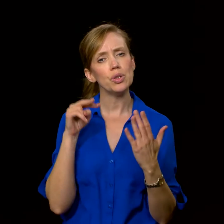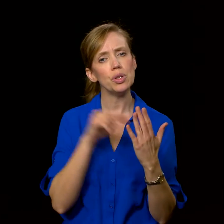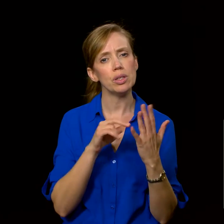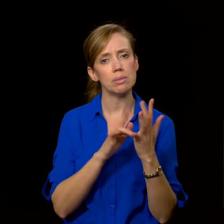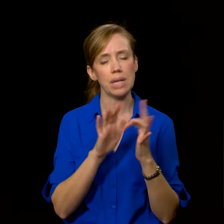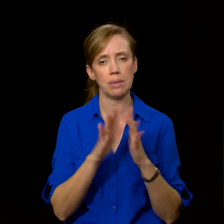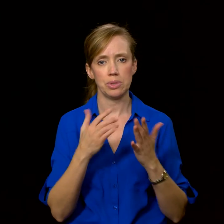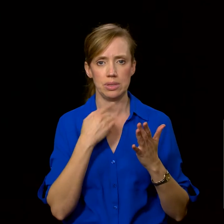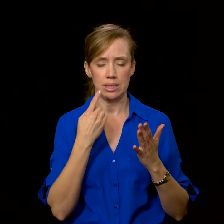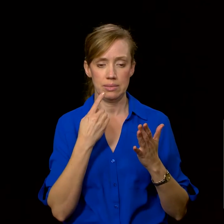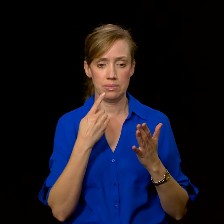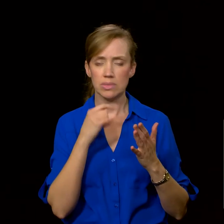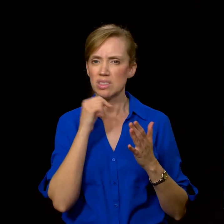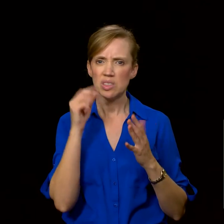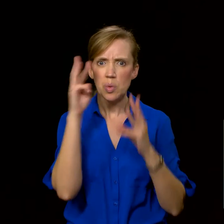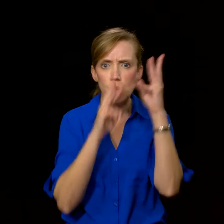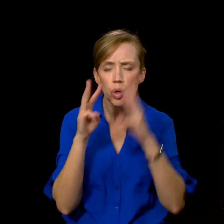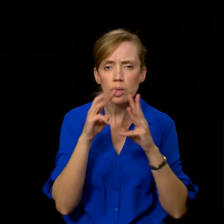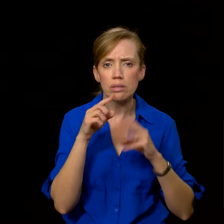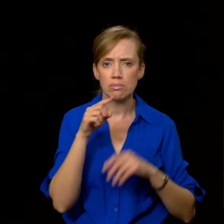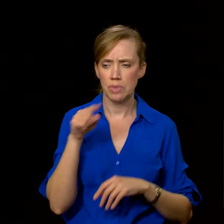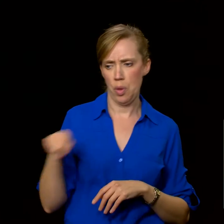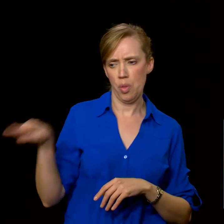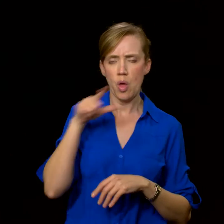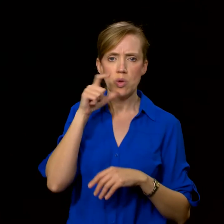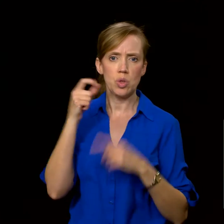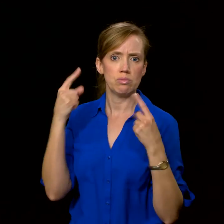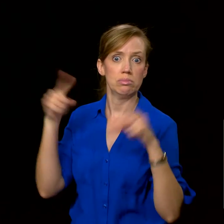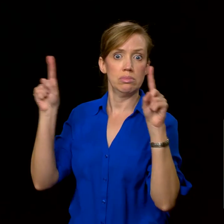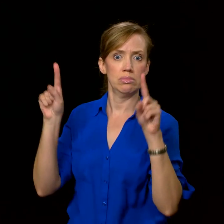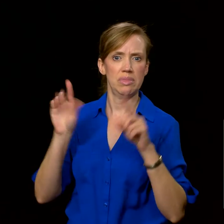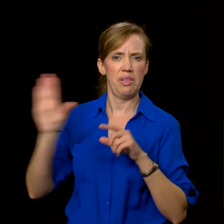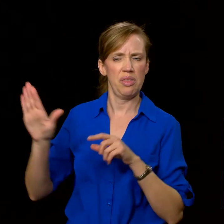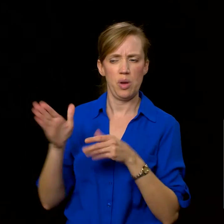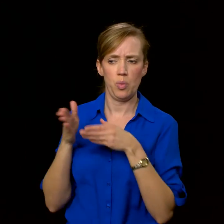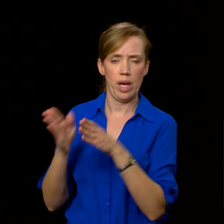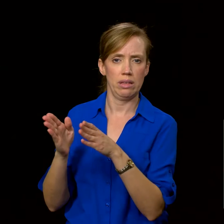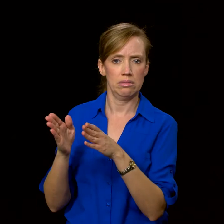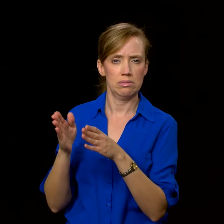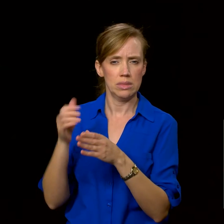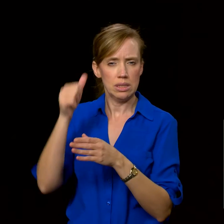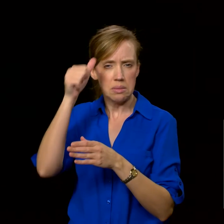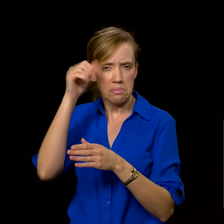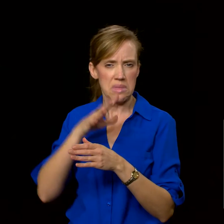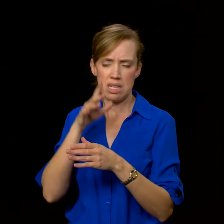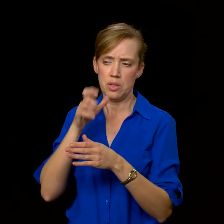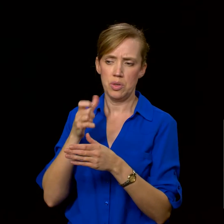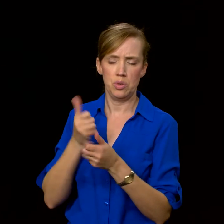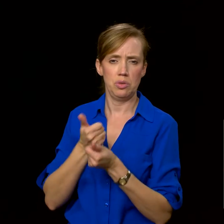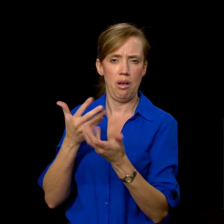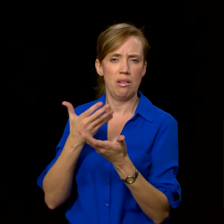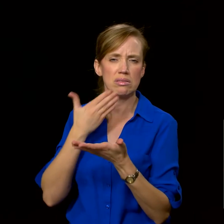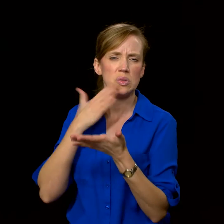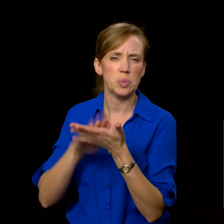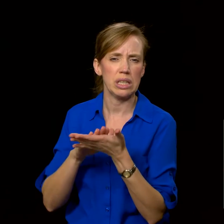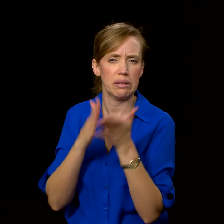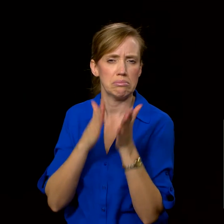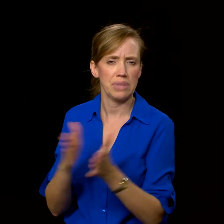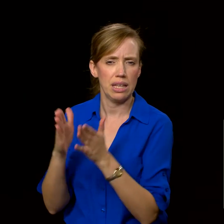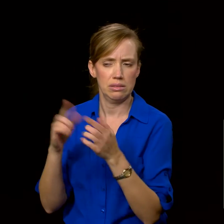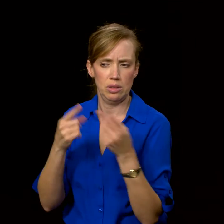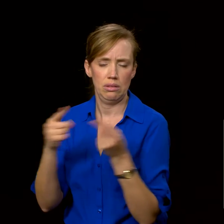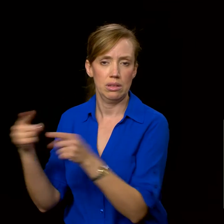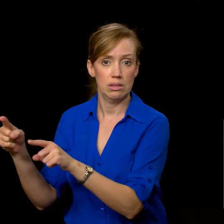37, 7. Do not fret because of him who prospers in his way, because of the man who brings wicked schemes to pass.